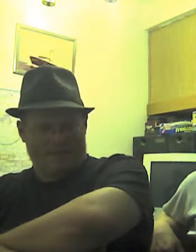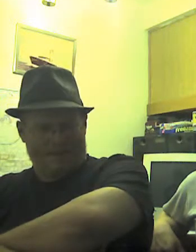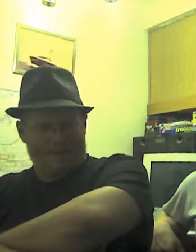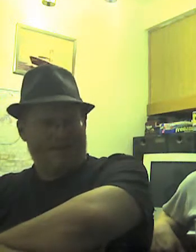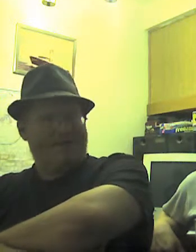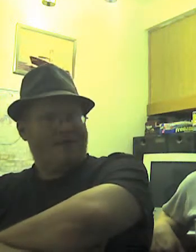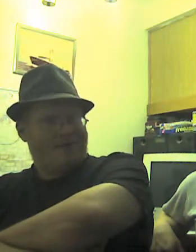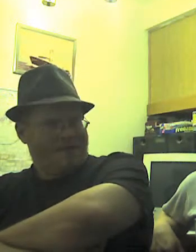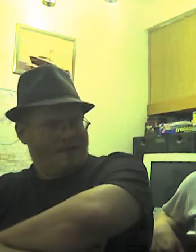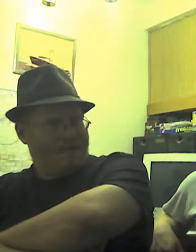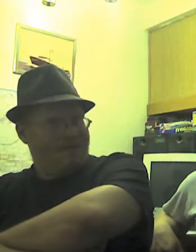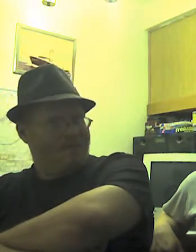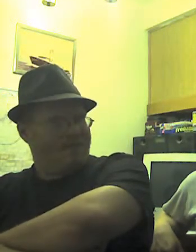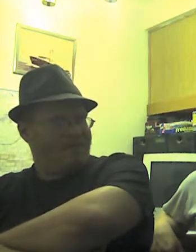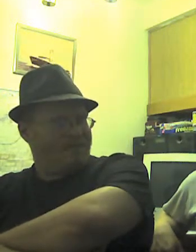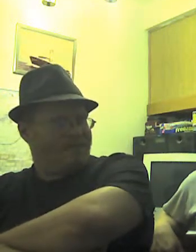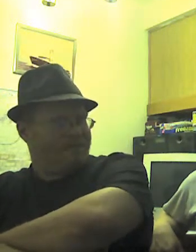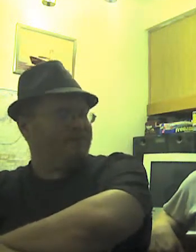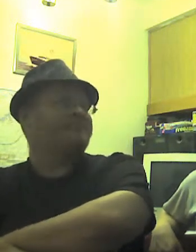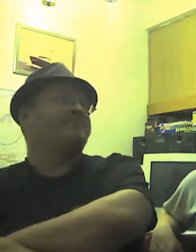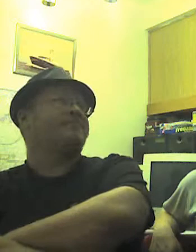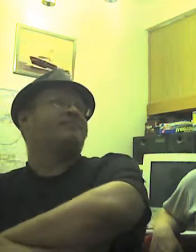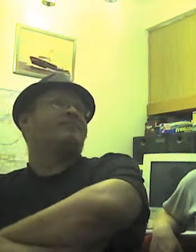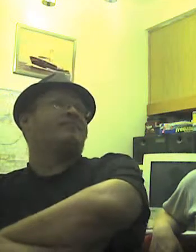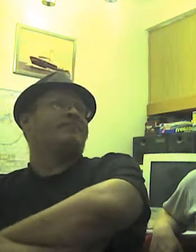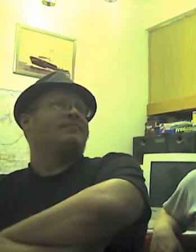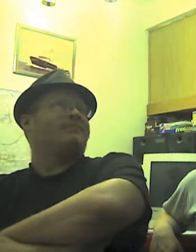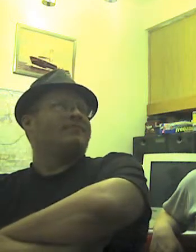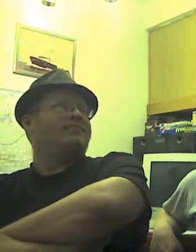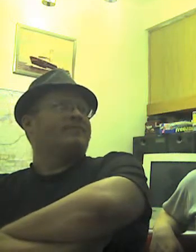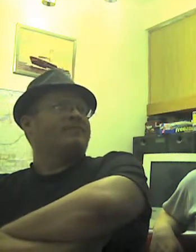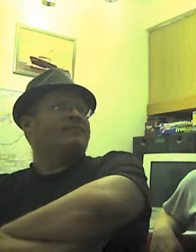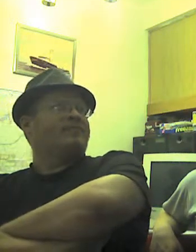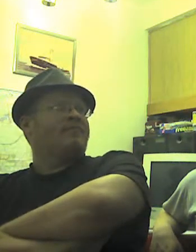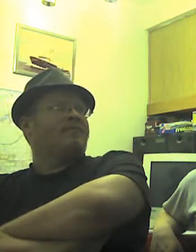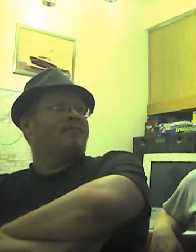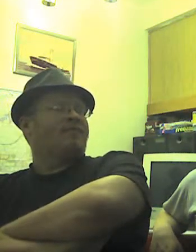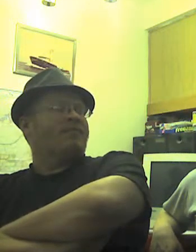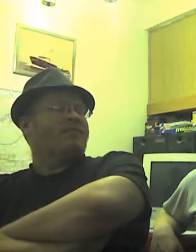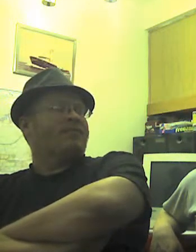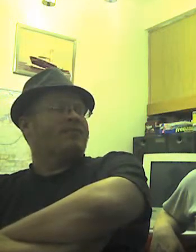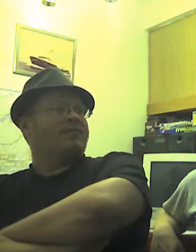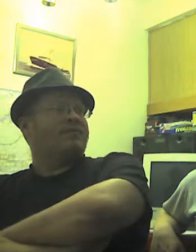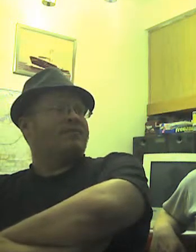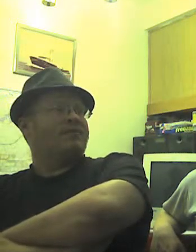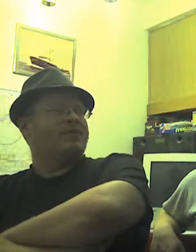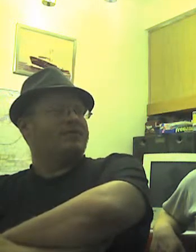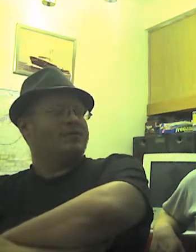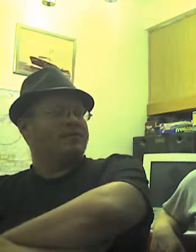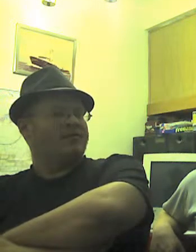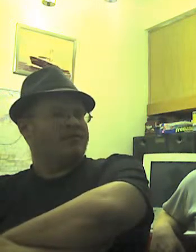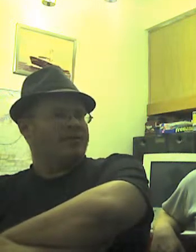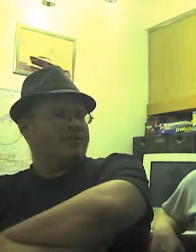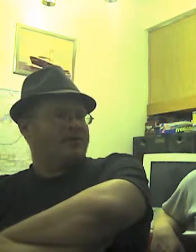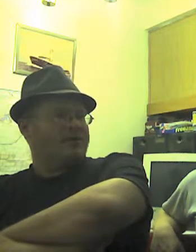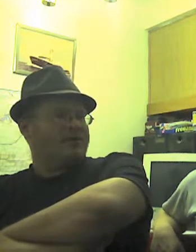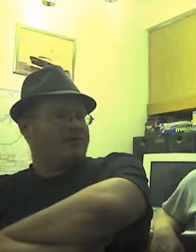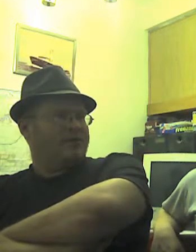book. It's like Sherlock Holmes. It's like, for, it's the one where it's In God We Trust, For All Others Pay Cash. The